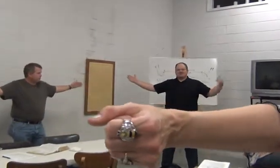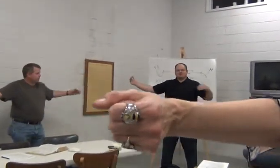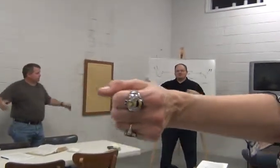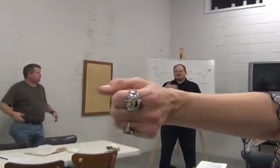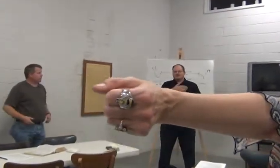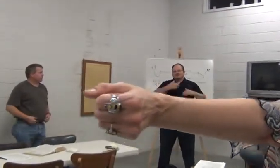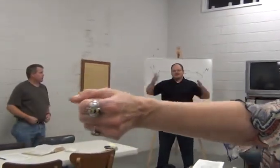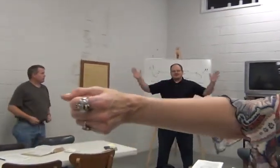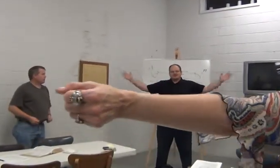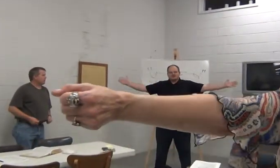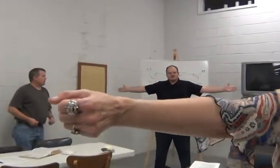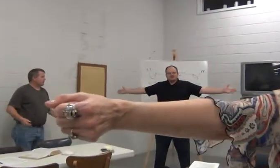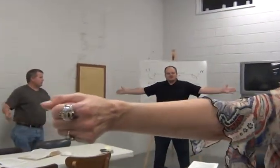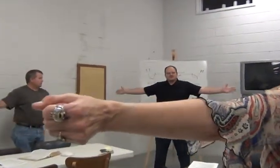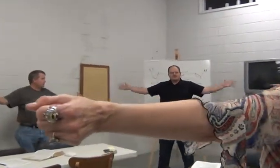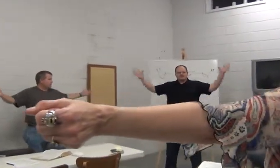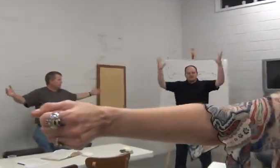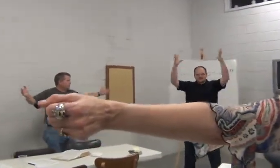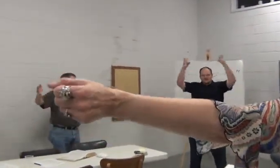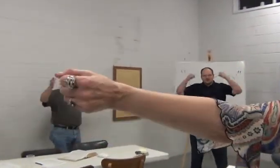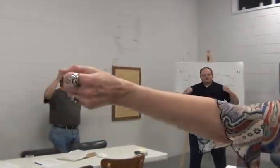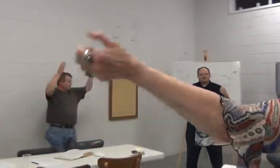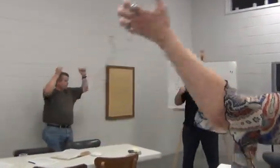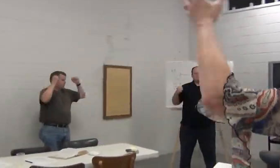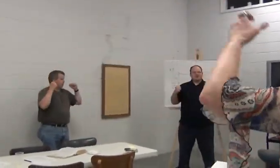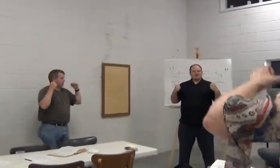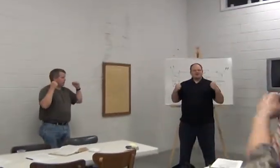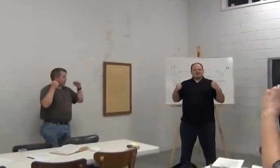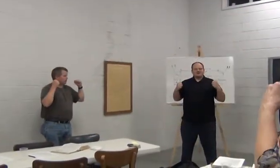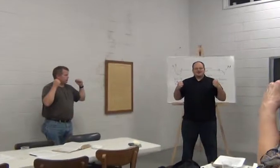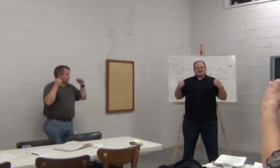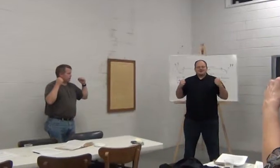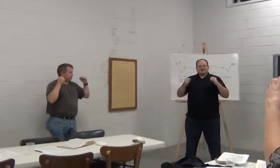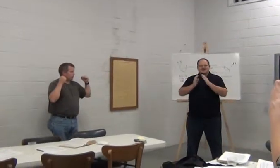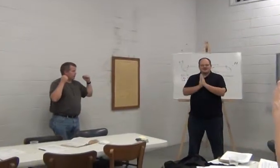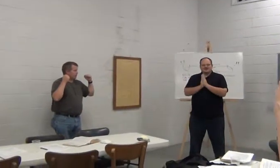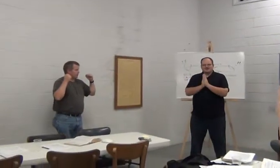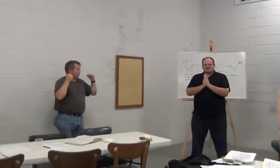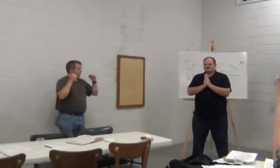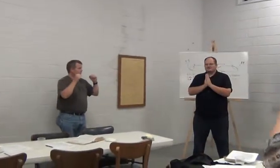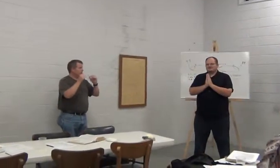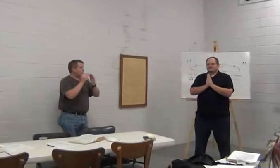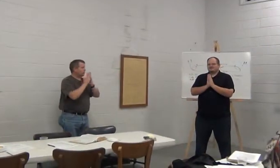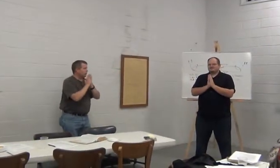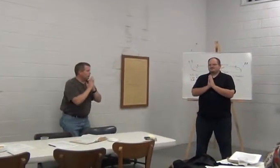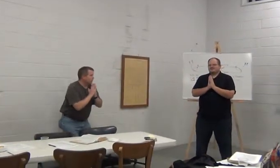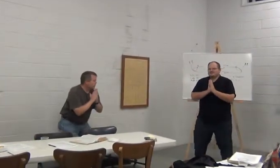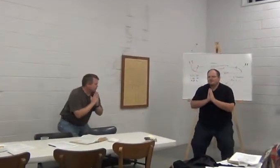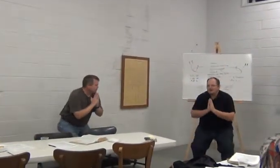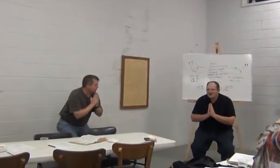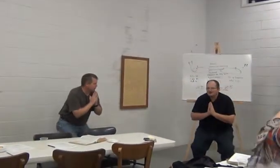So repent. Believe the good news. Receive the Holy Spirit power. Receive the Holy Spirit power. And then be baptized.